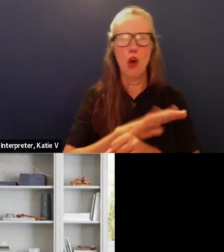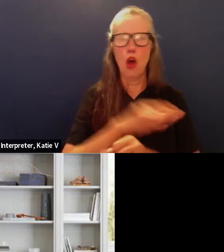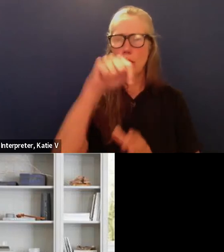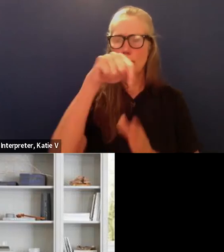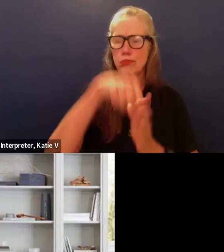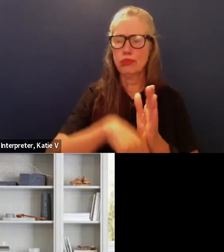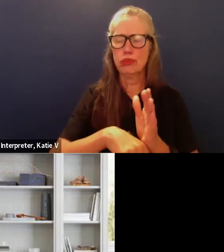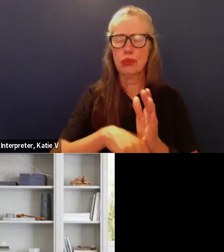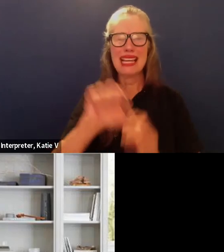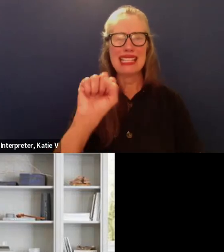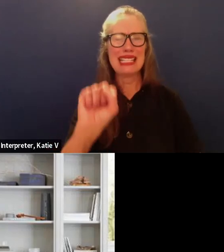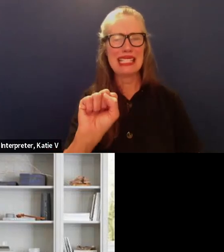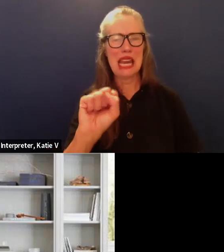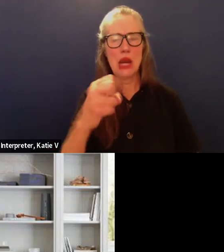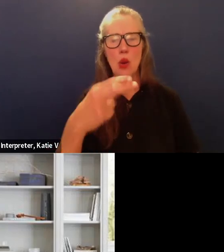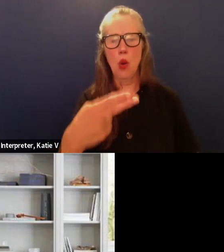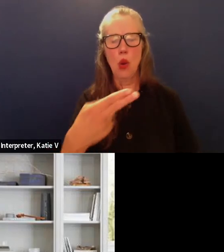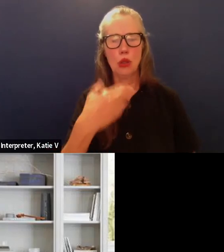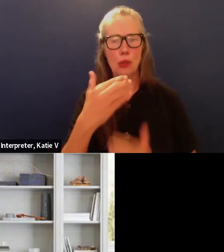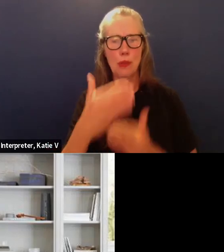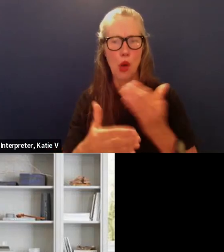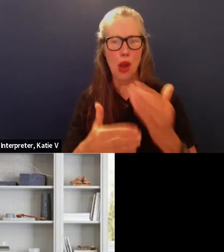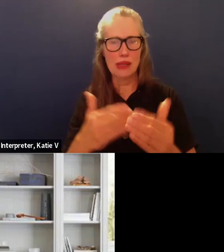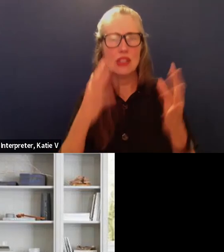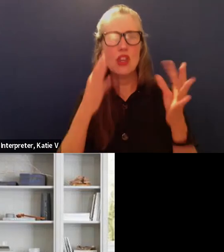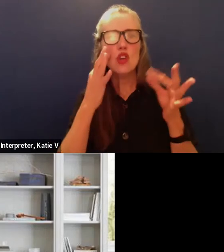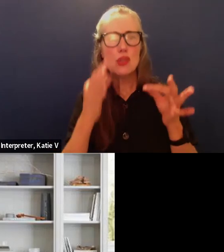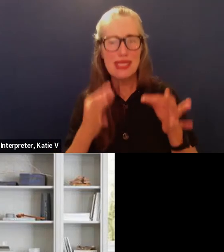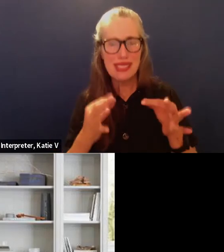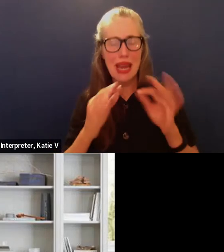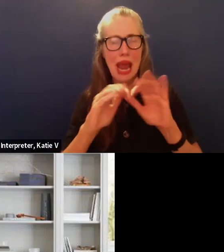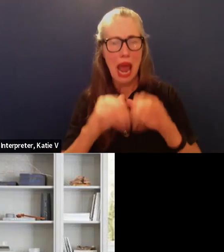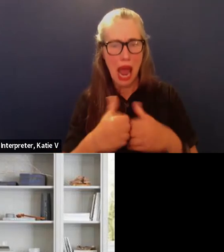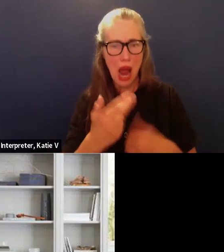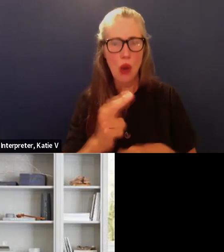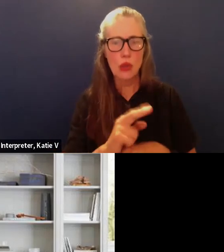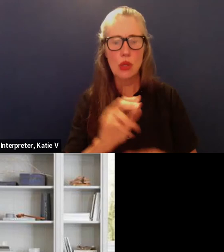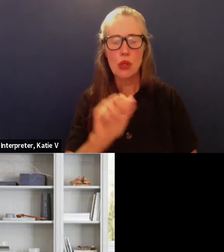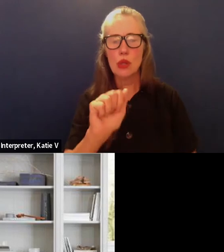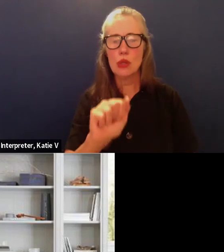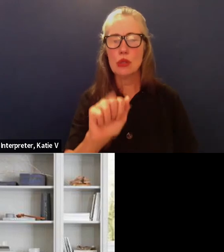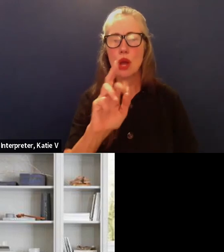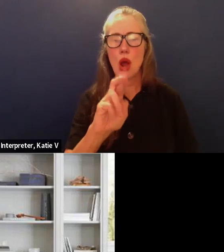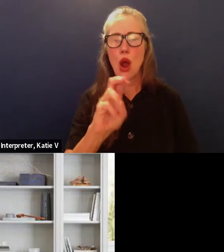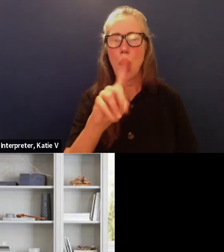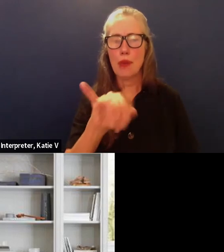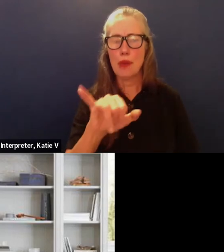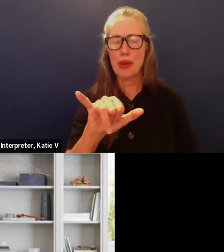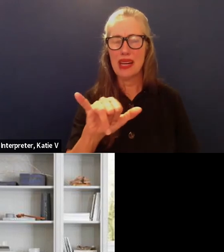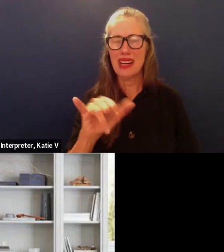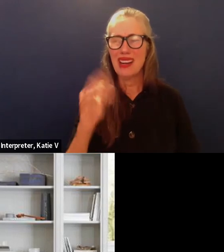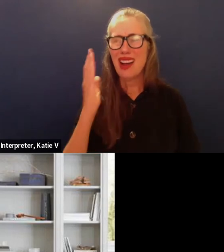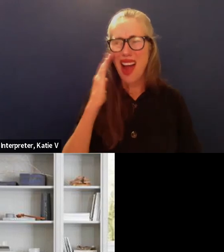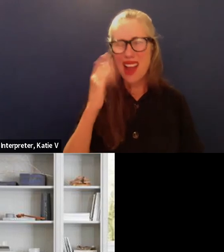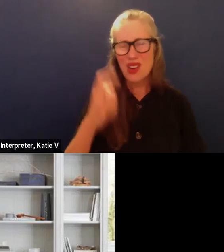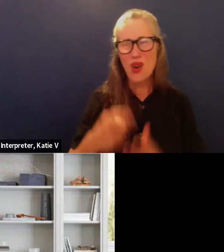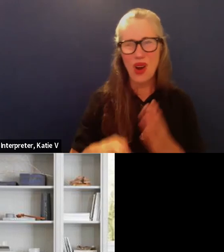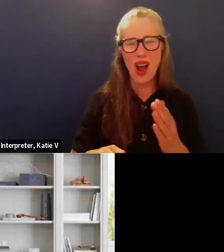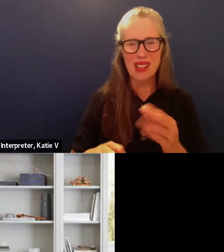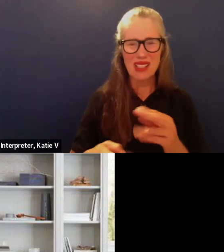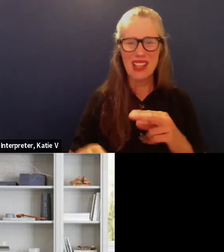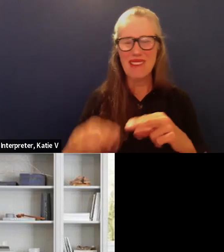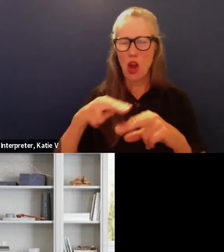how the armory gets used, the potential is just so great. I understand that the costs are a lot higher,